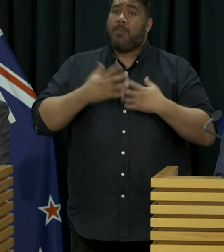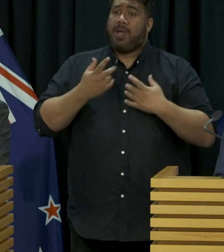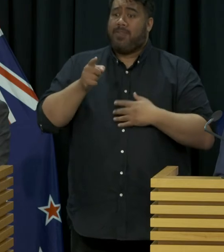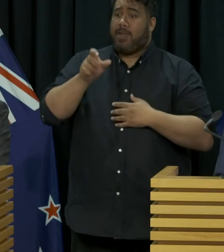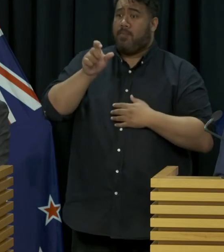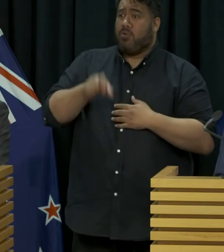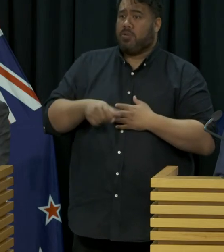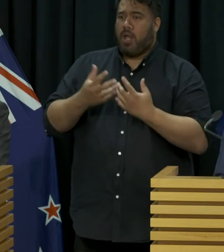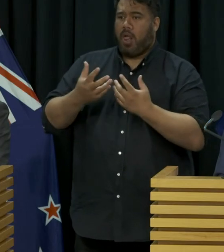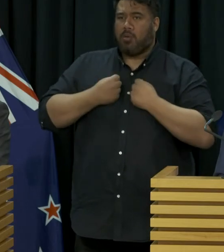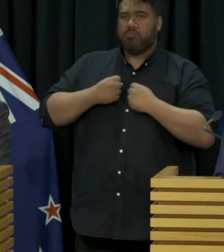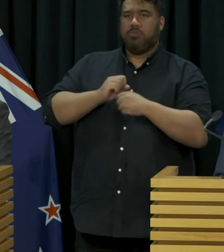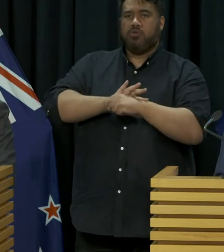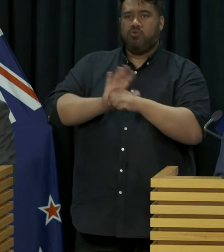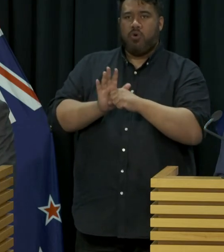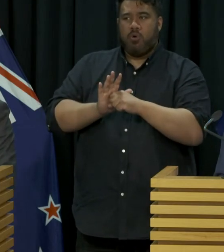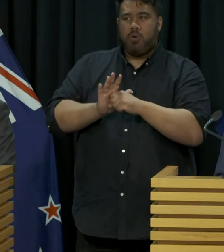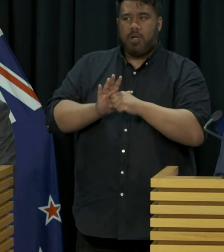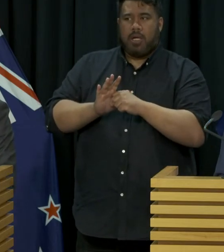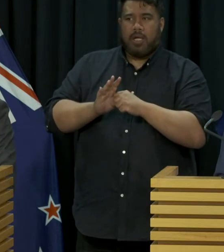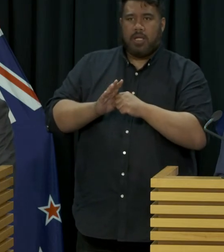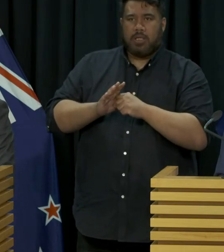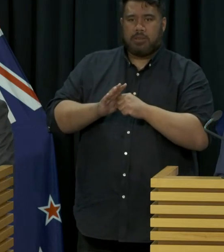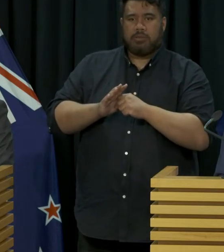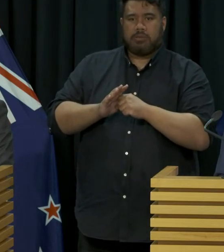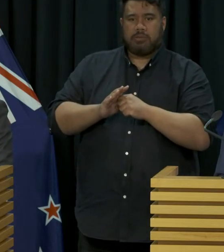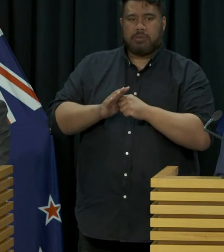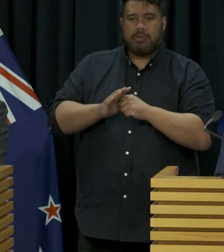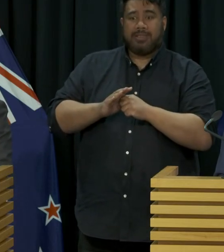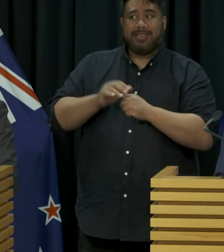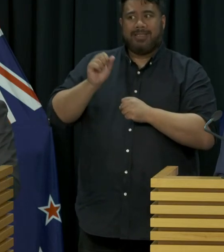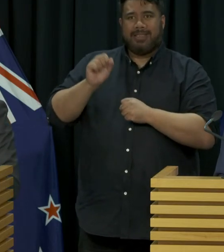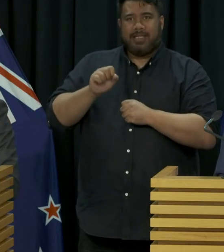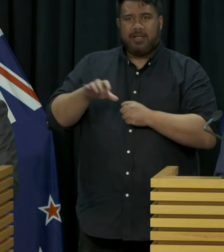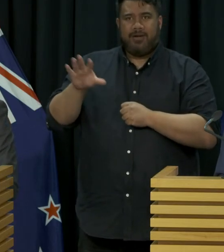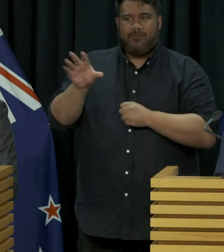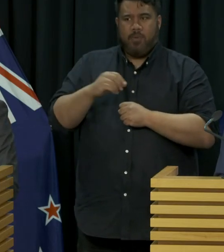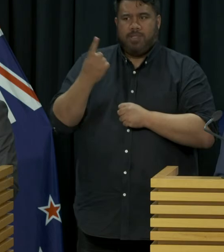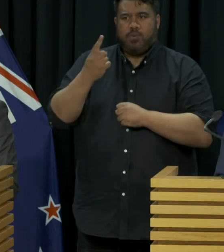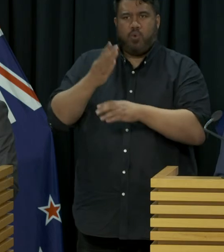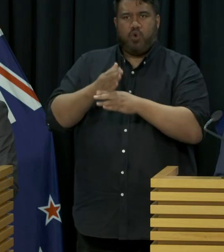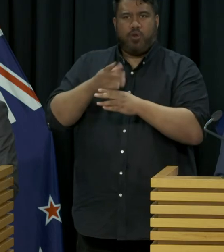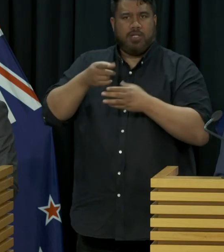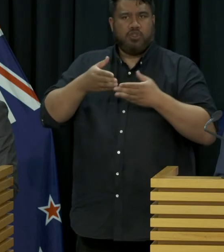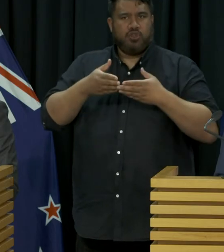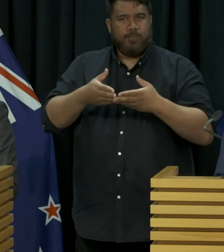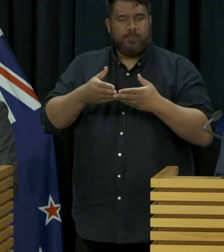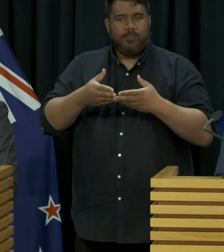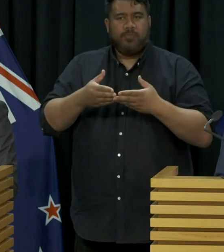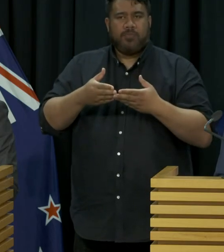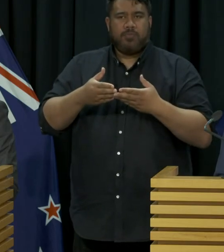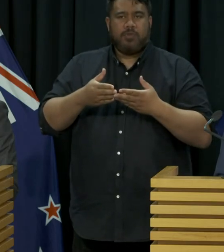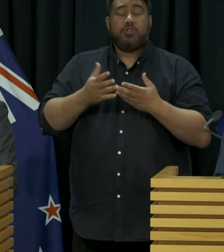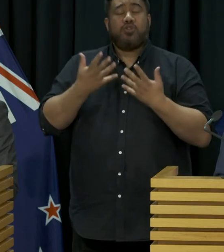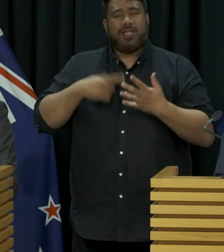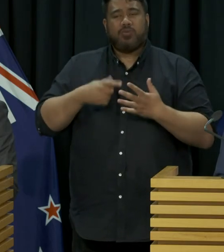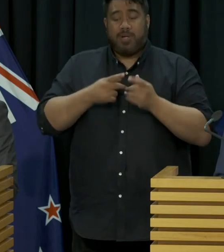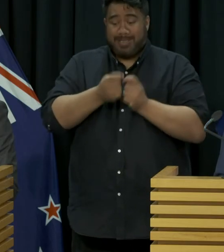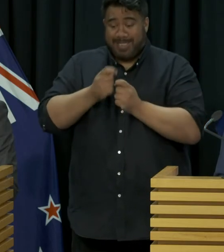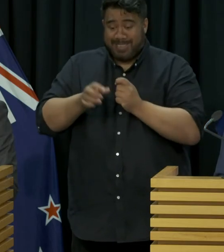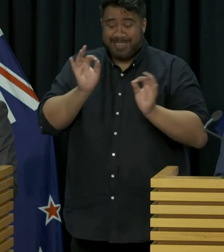worker and so hence the testing is an encouraging sign Minister